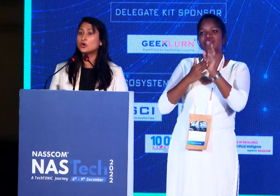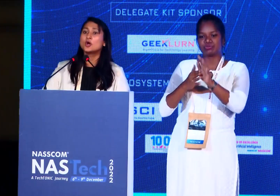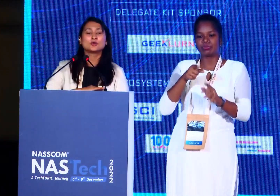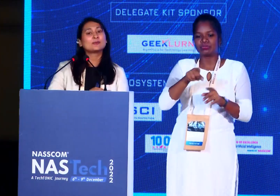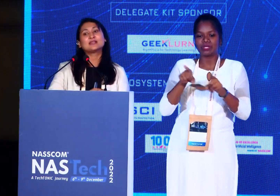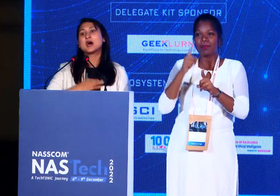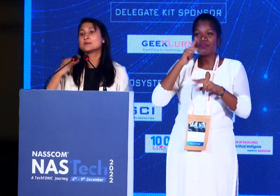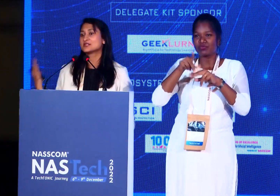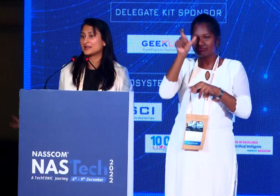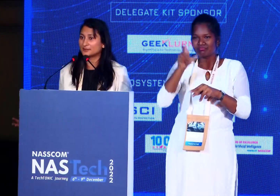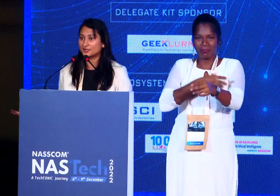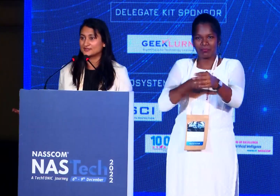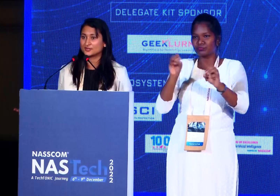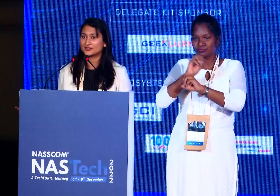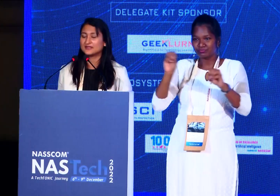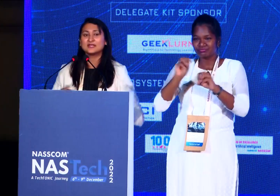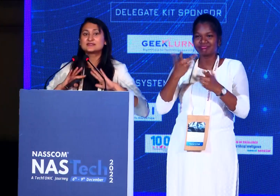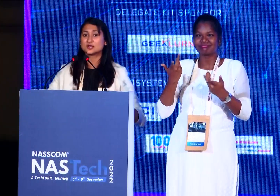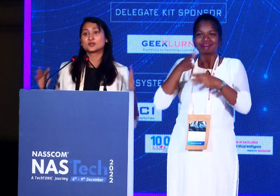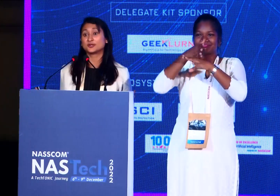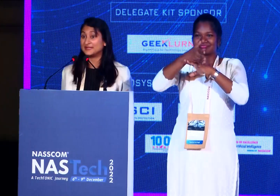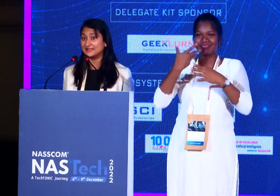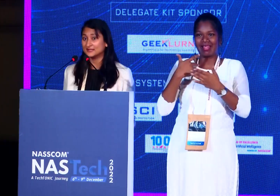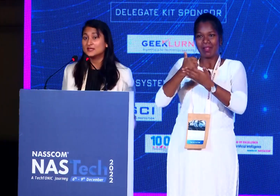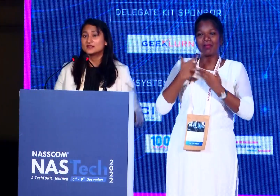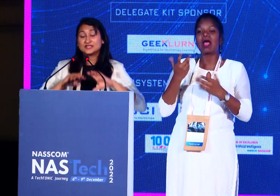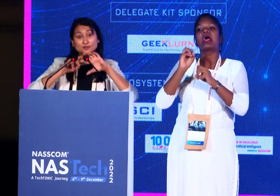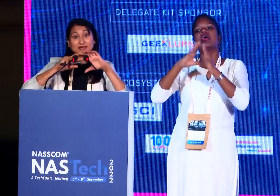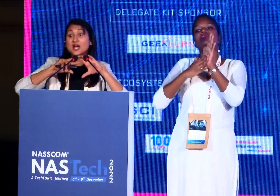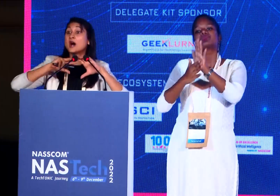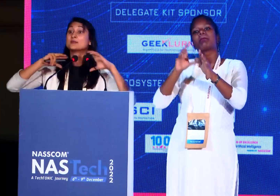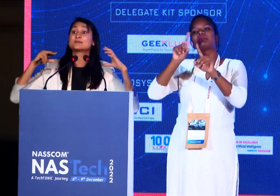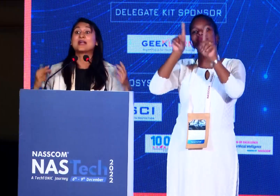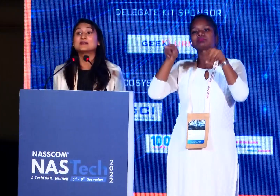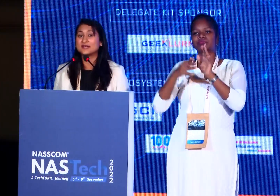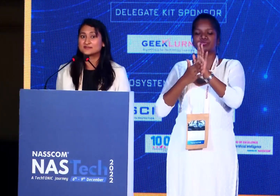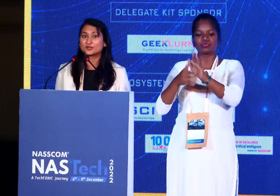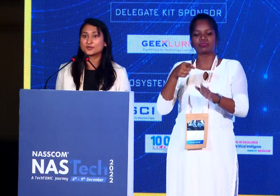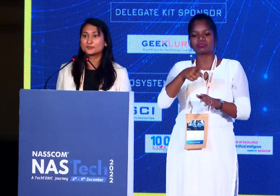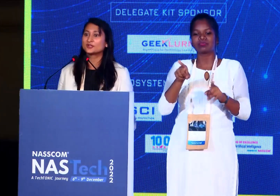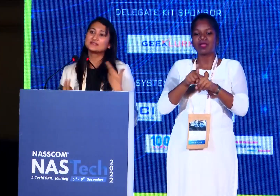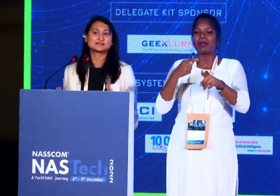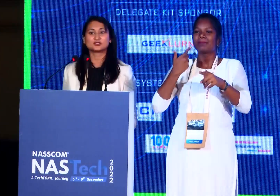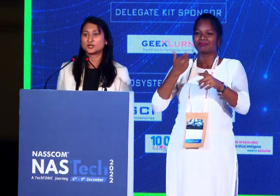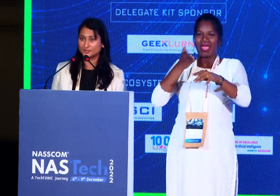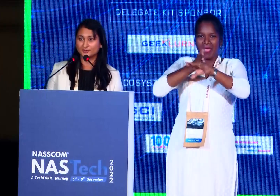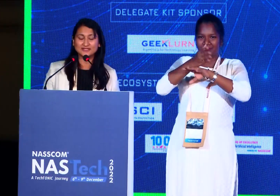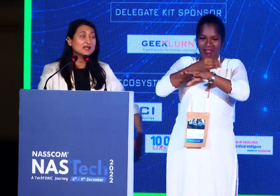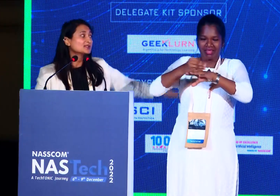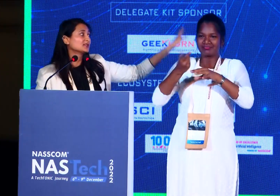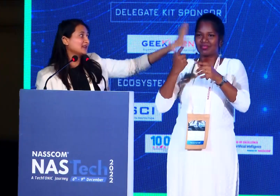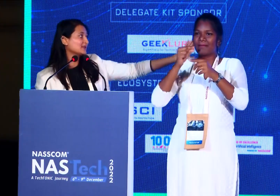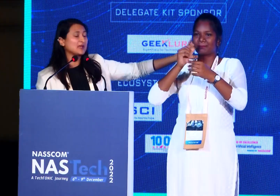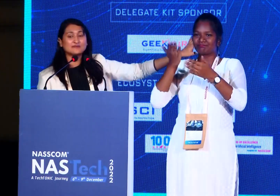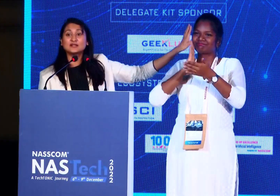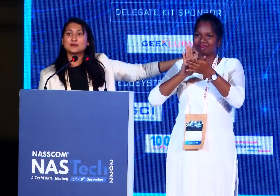blood flow, no matter how much antibiotics you're giving, it's not going to heal. No matter how much band-aids you're going to put, it's still not going to heal.